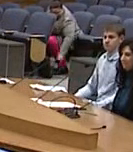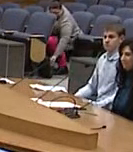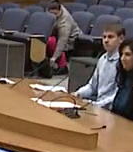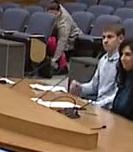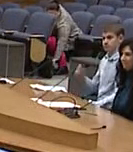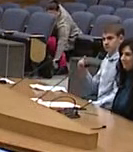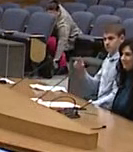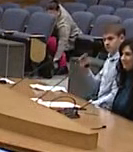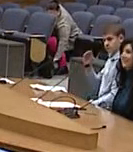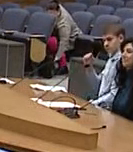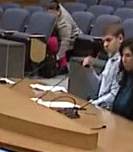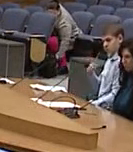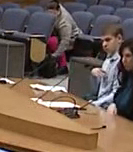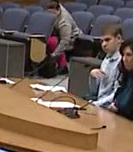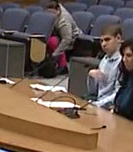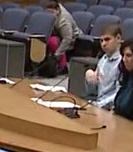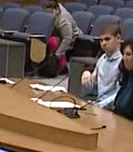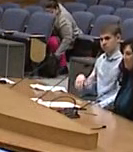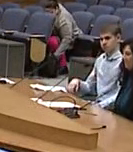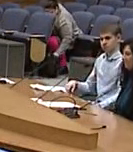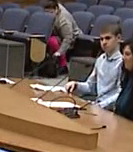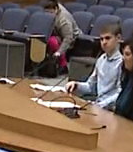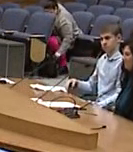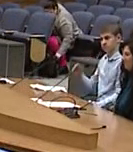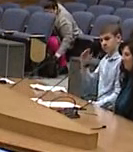Chair. Testing, testing, testing. Testing, testing.